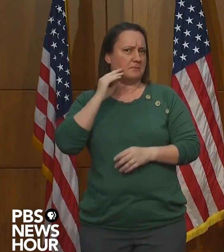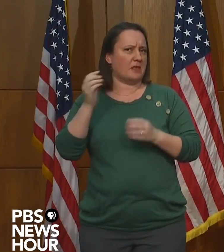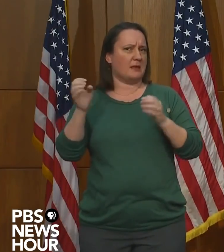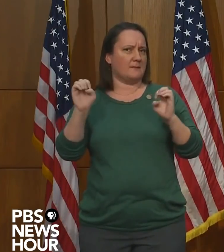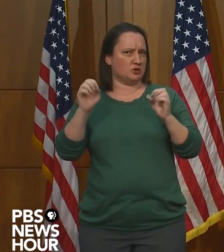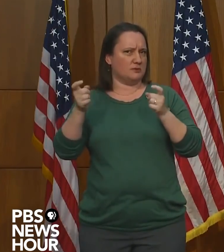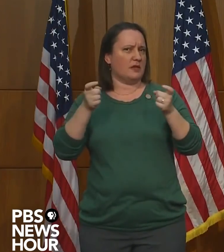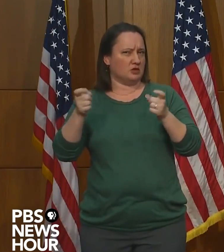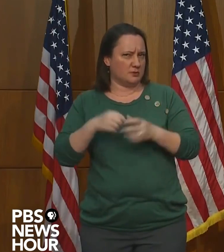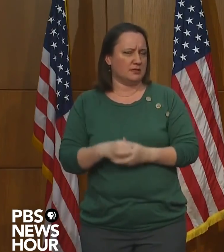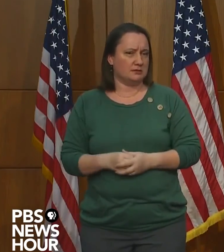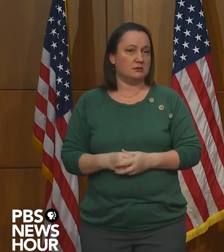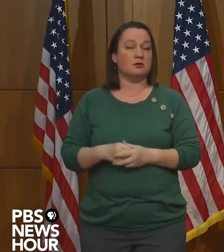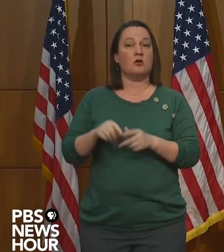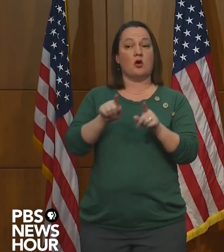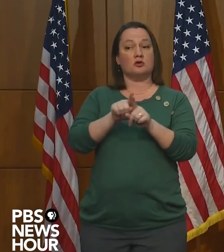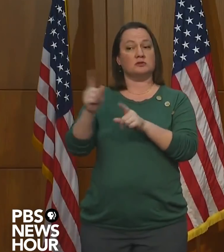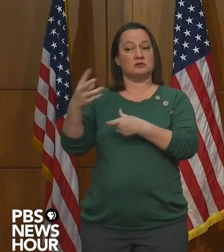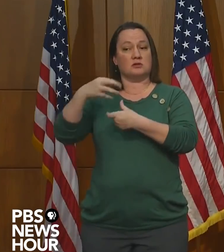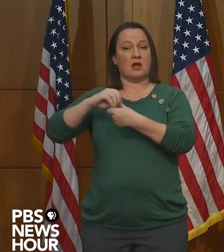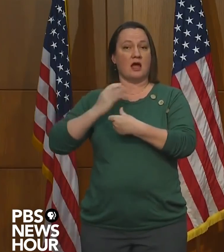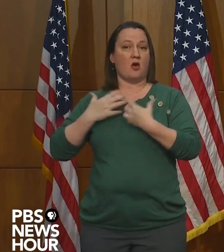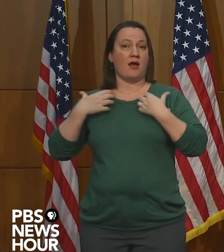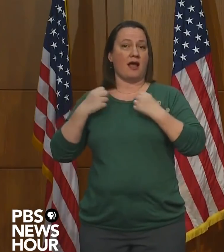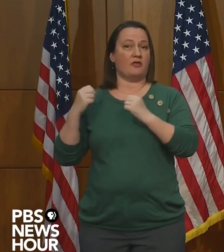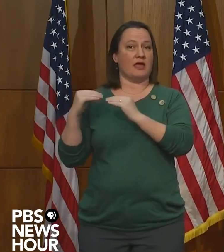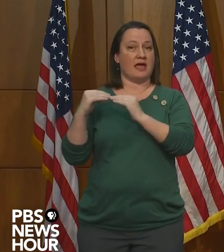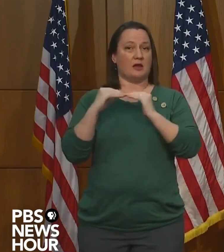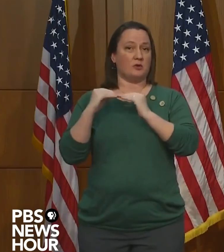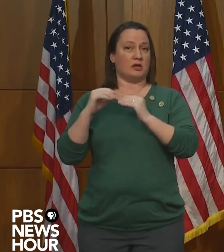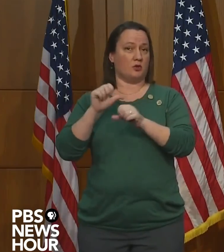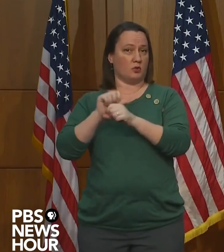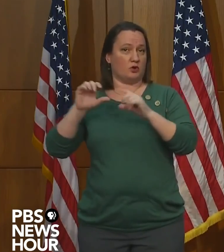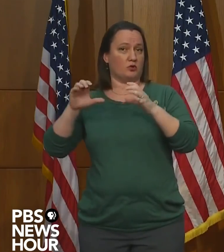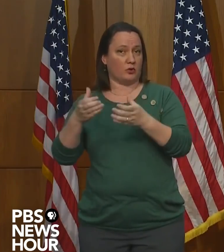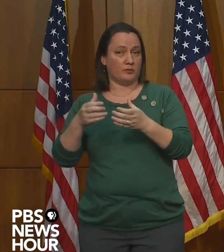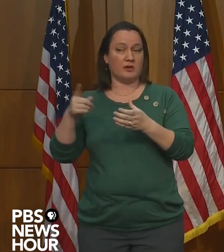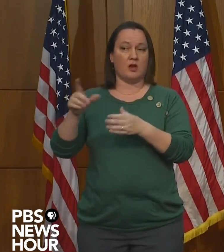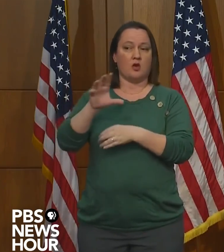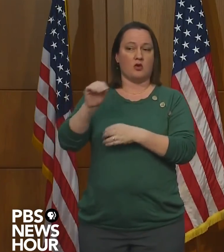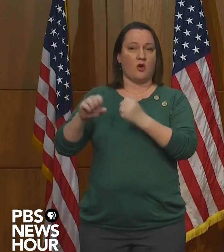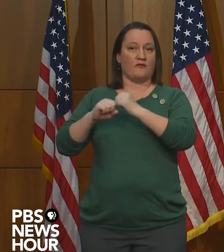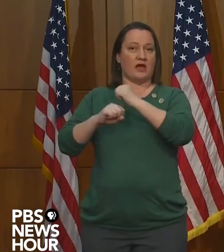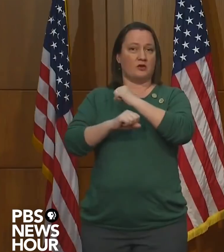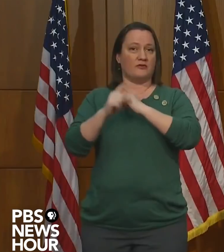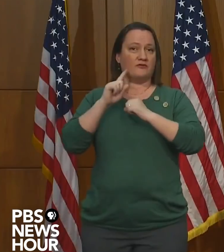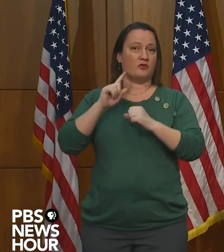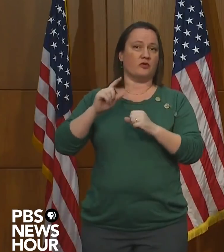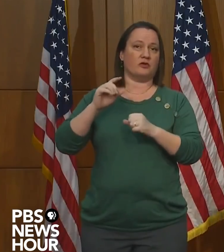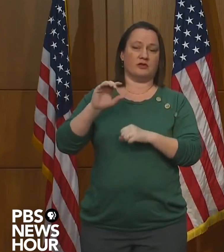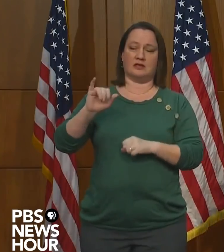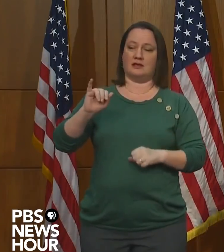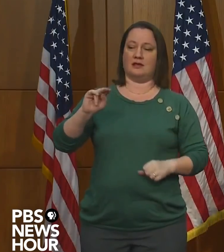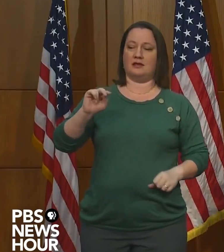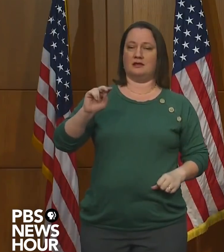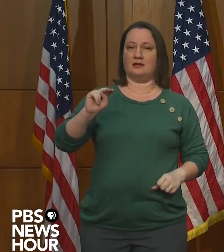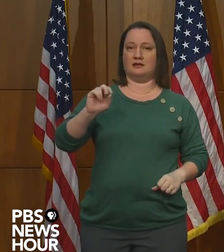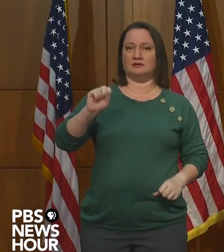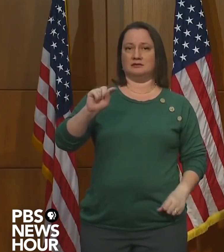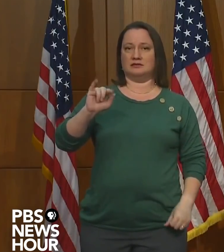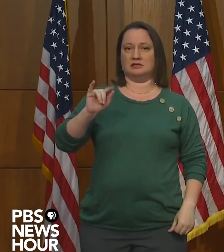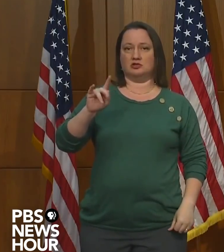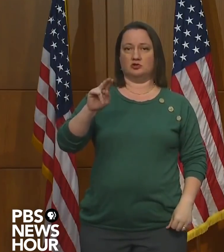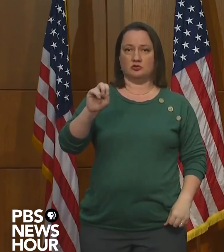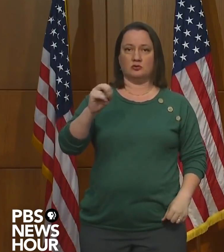important part of our health equity work group and is co-founder of the Institute for Diversity and Inclusion in